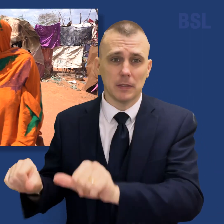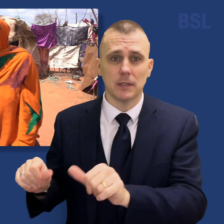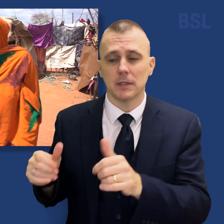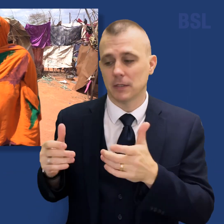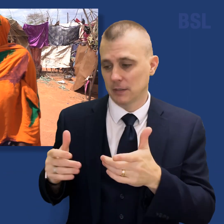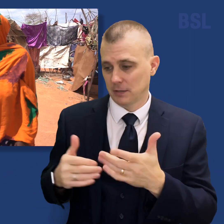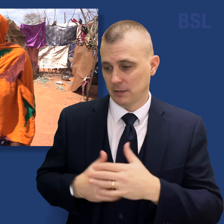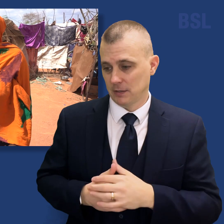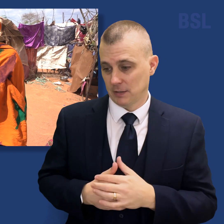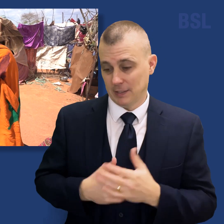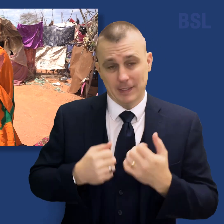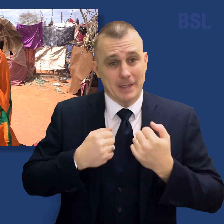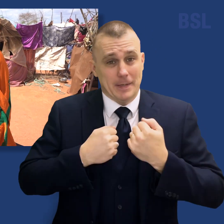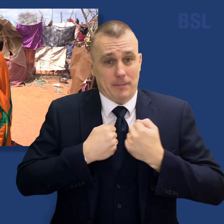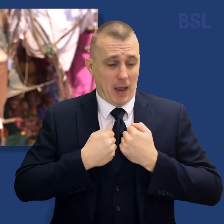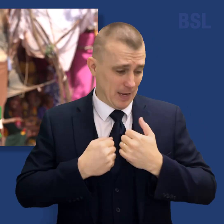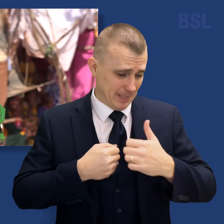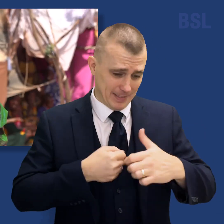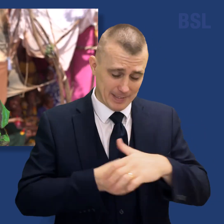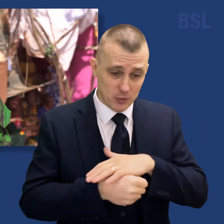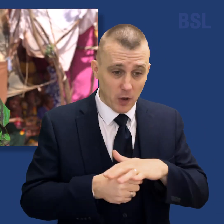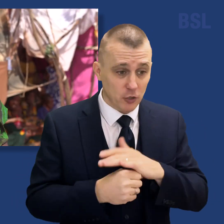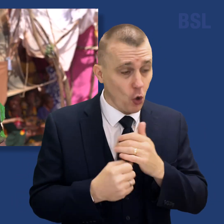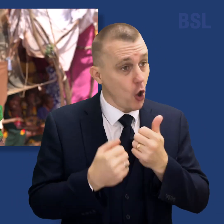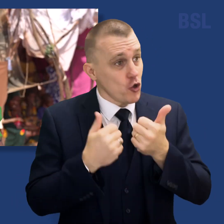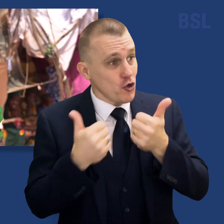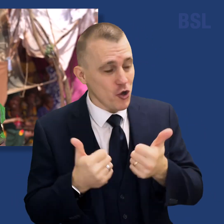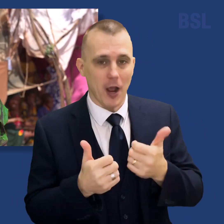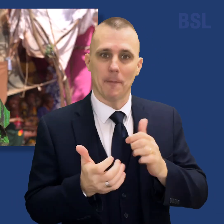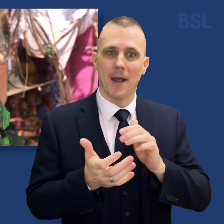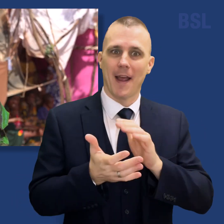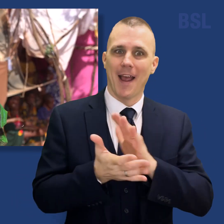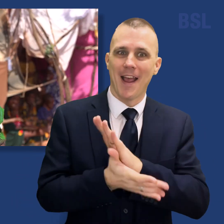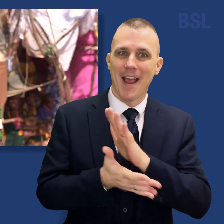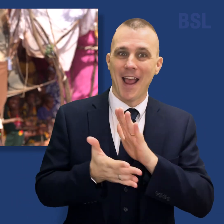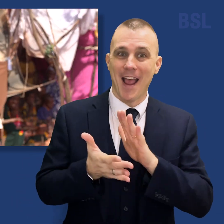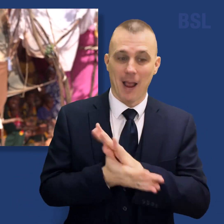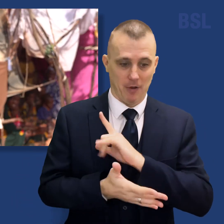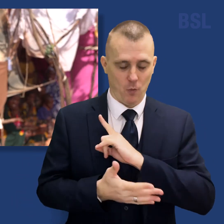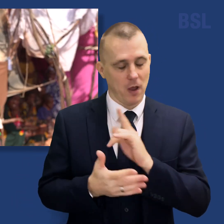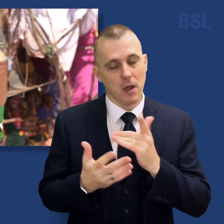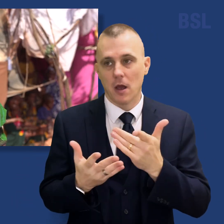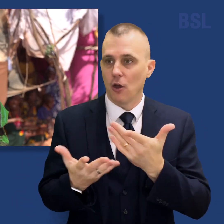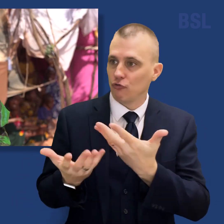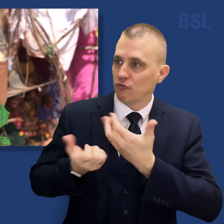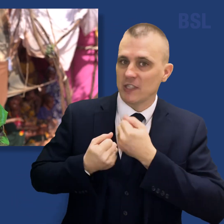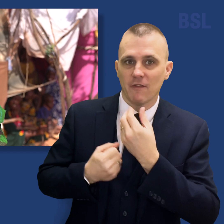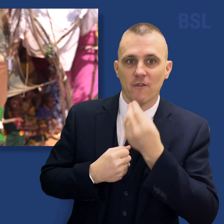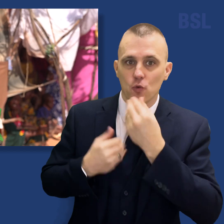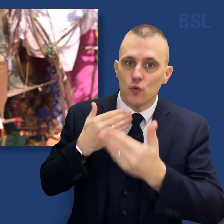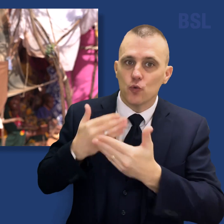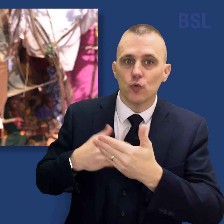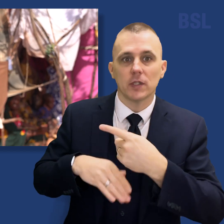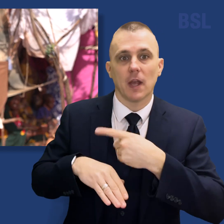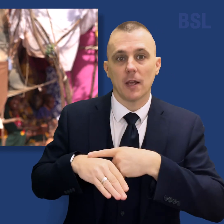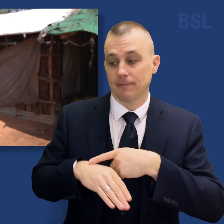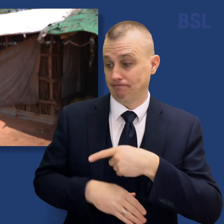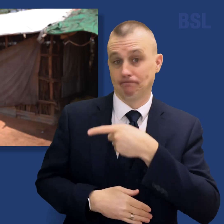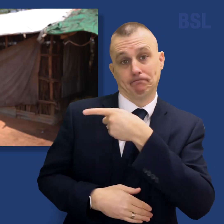My situation is good. I'm very happy because I was able to receive food in a short period. Mohamed